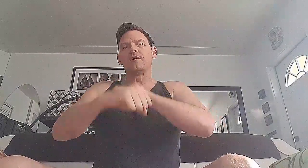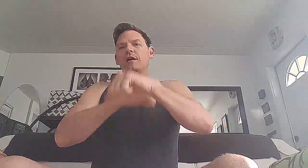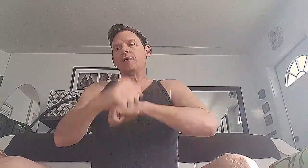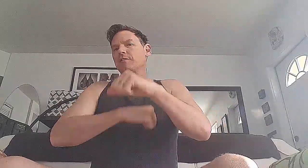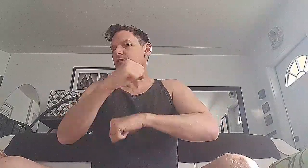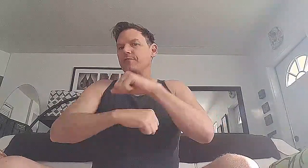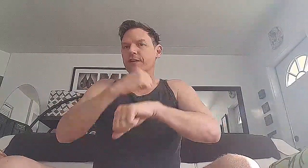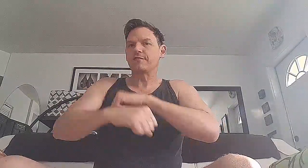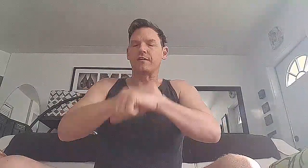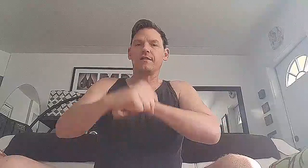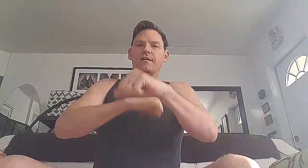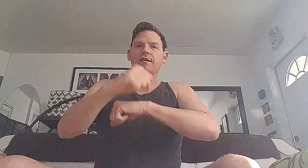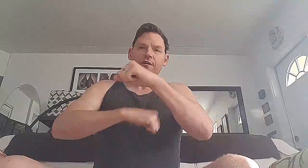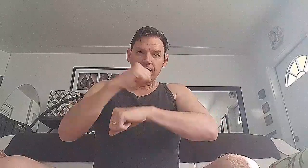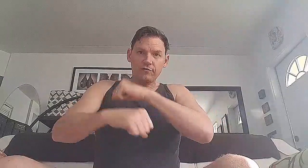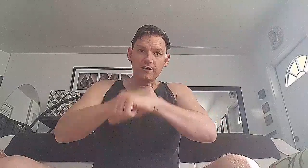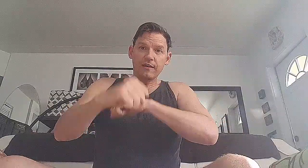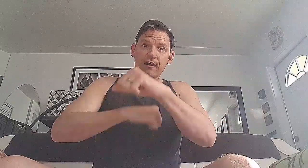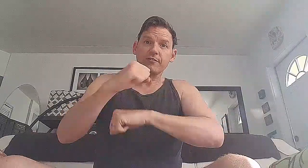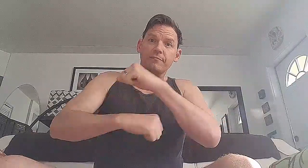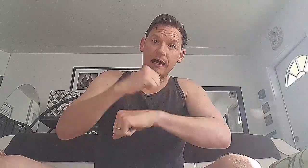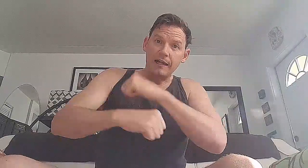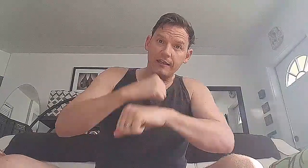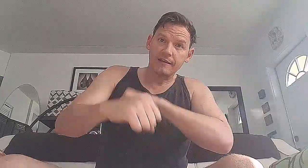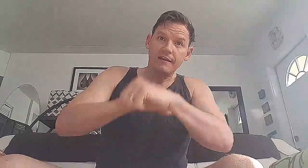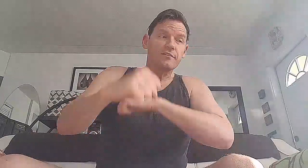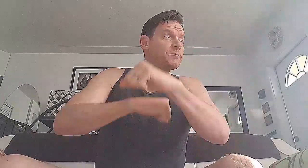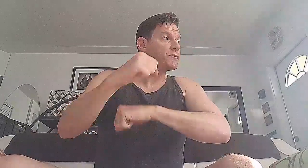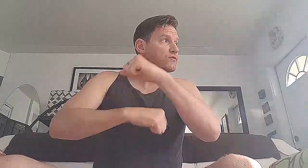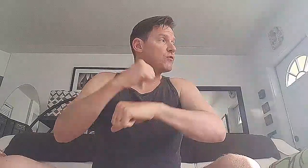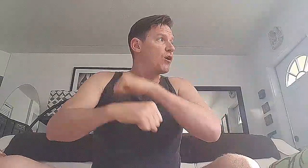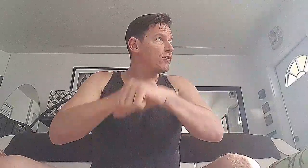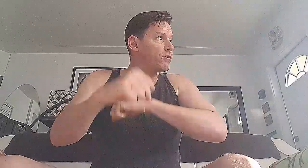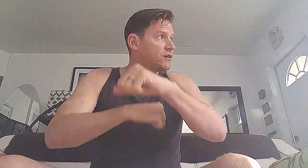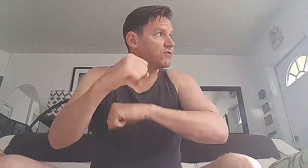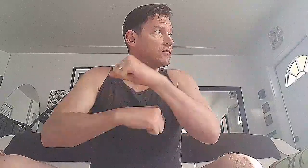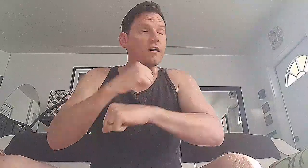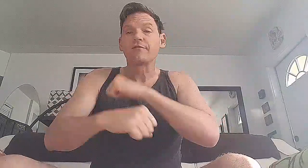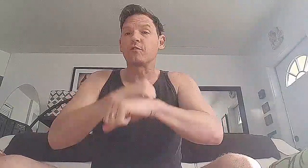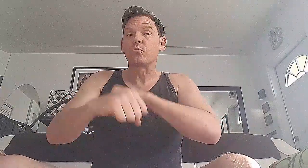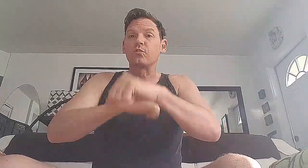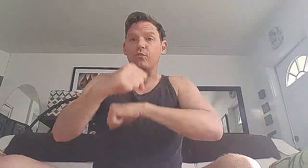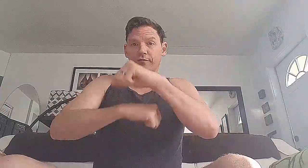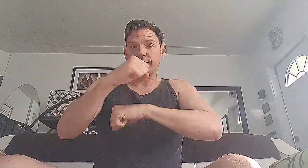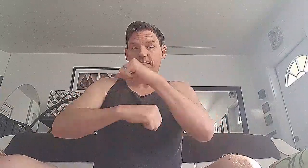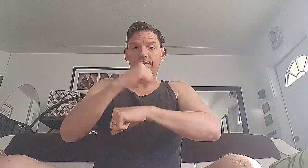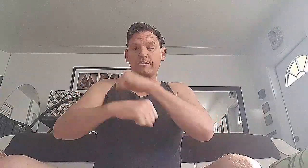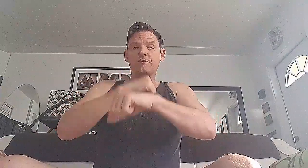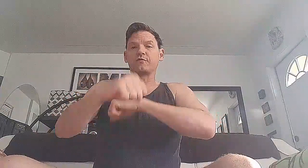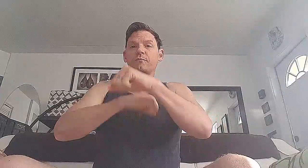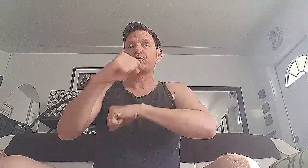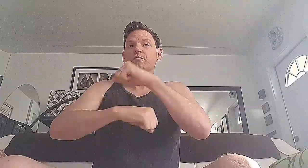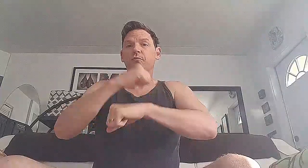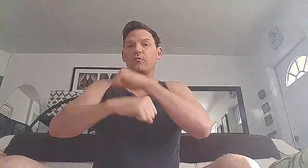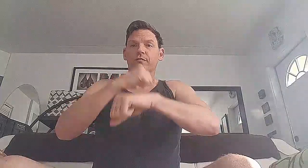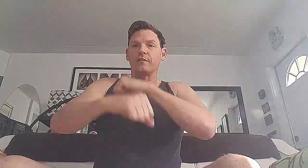Because let's face it, you need to have your body to be able to do all the things you love in the world, right? That's what's most important.